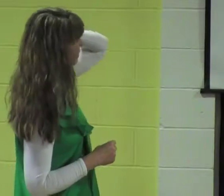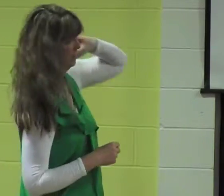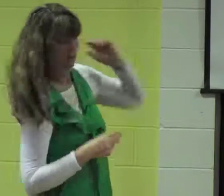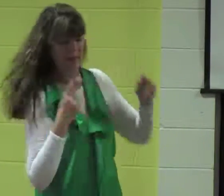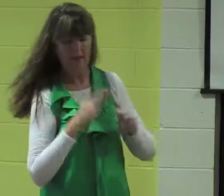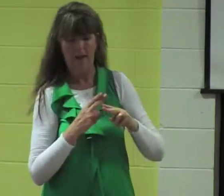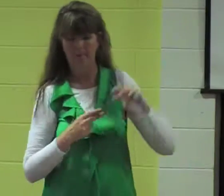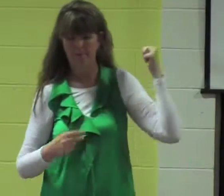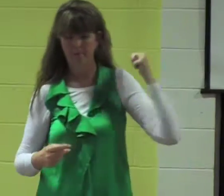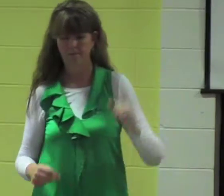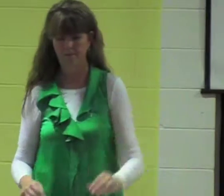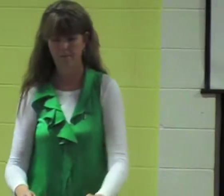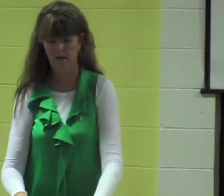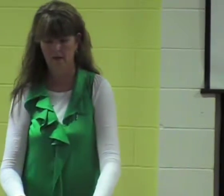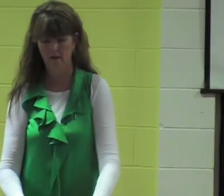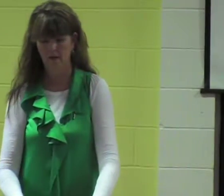yeah that's the name right there